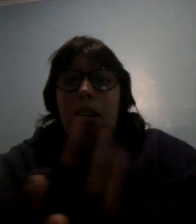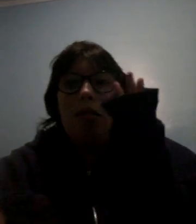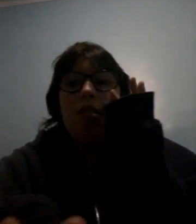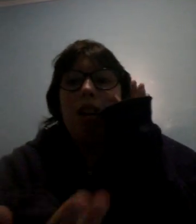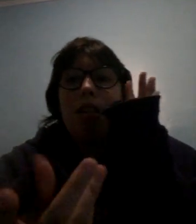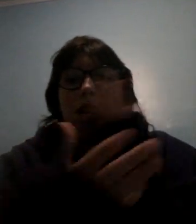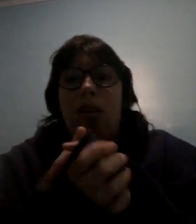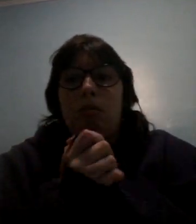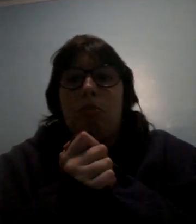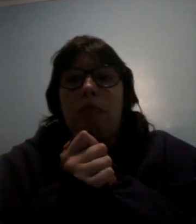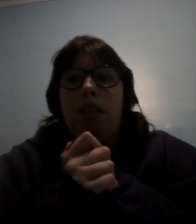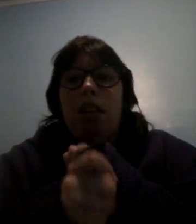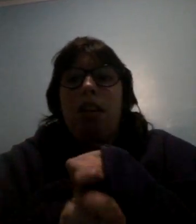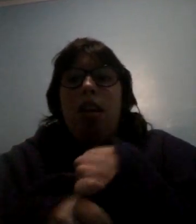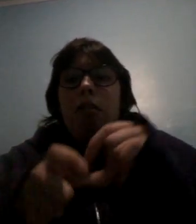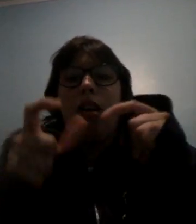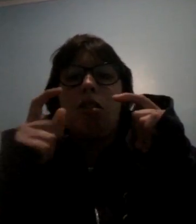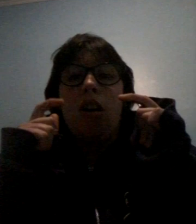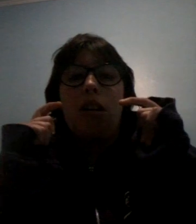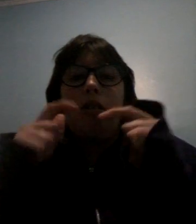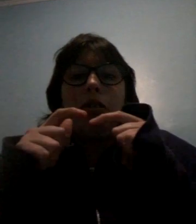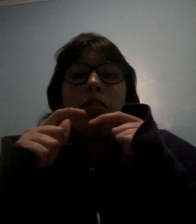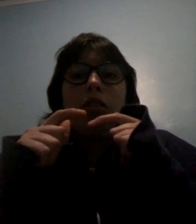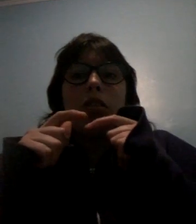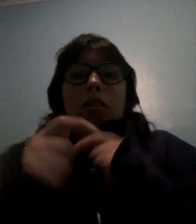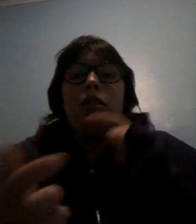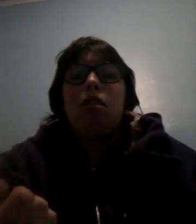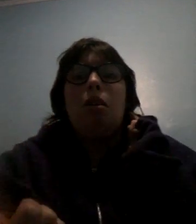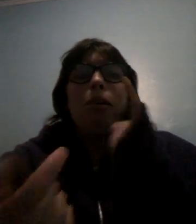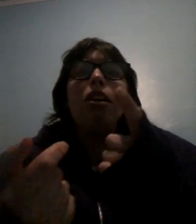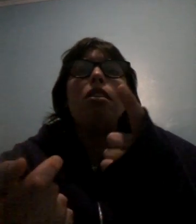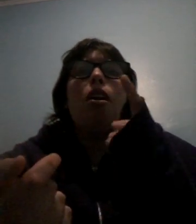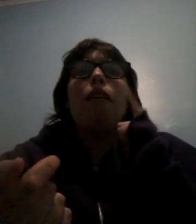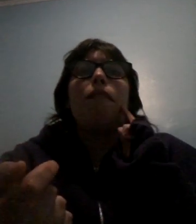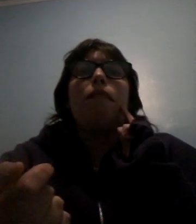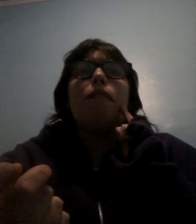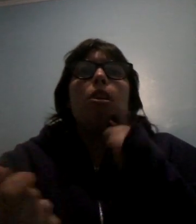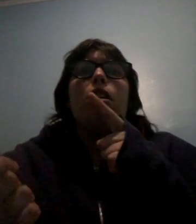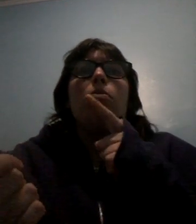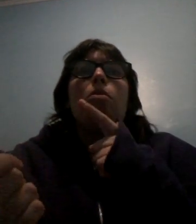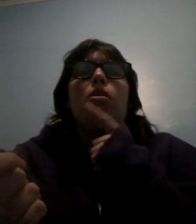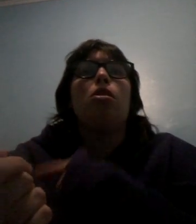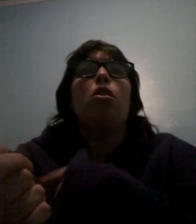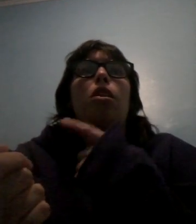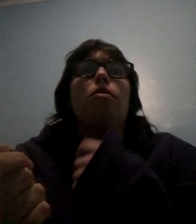ever since I um I'm trying you guys are new to the channel beginning of the year January of